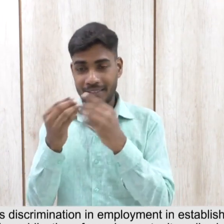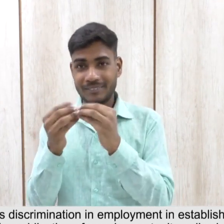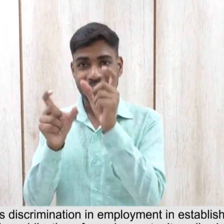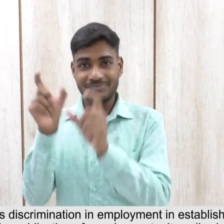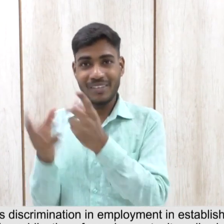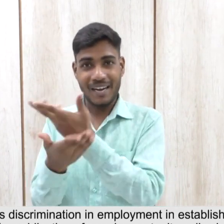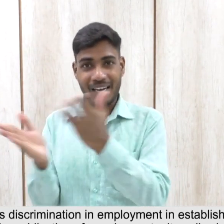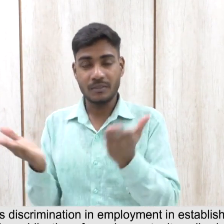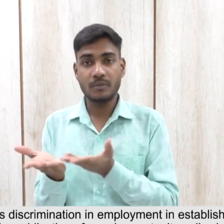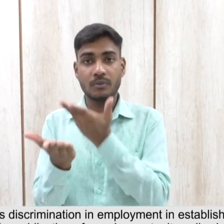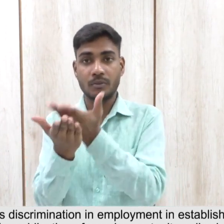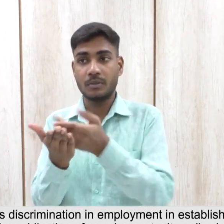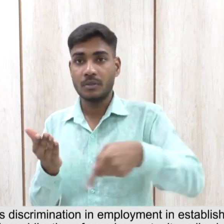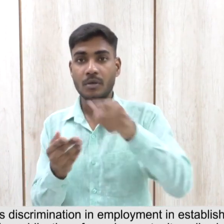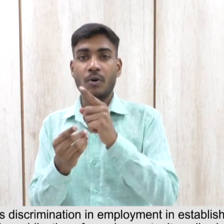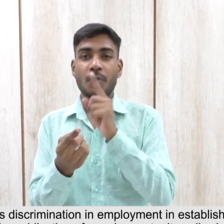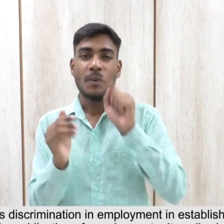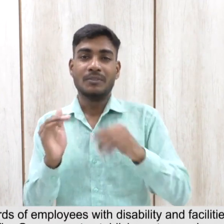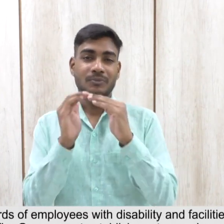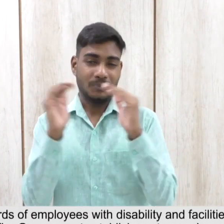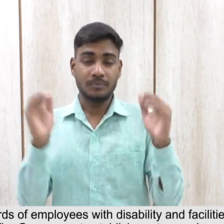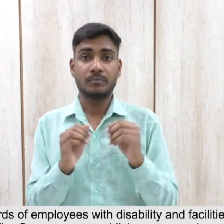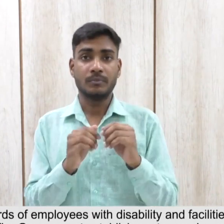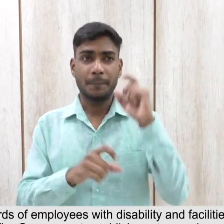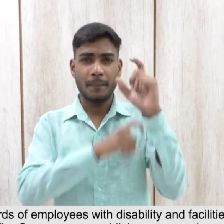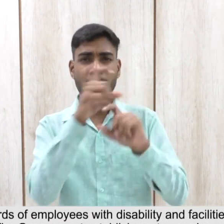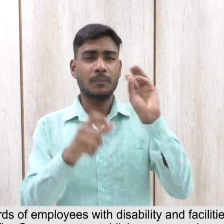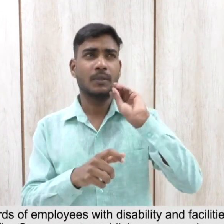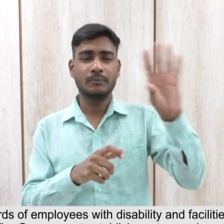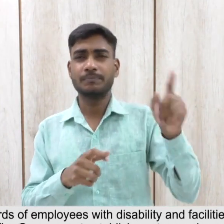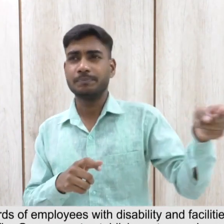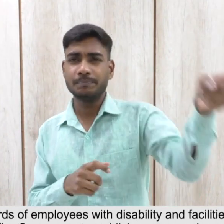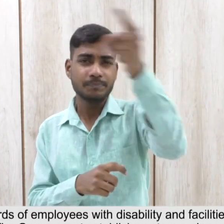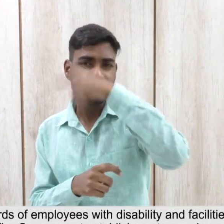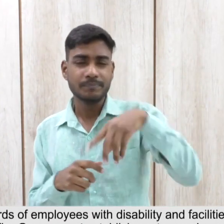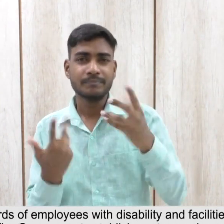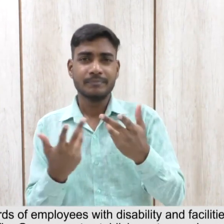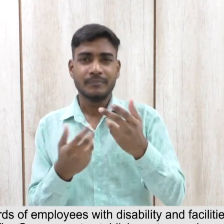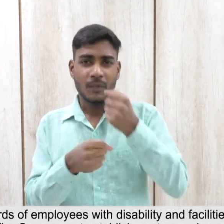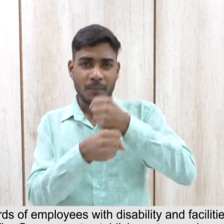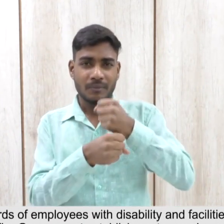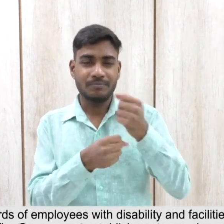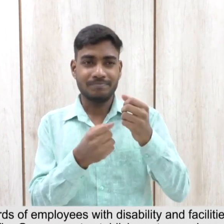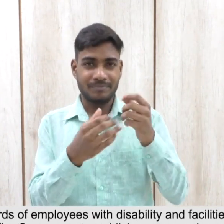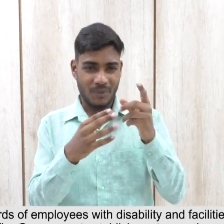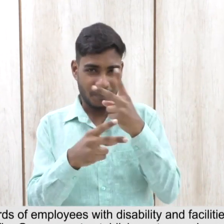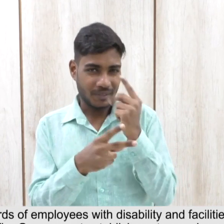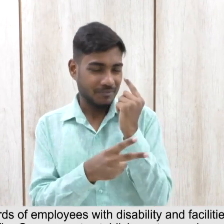by every establishment and maintenance of records of